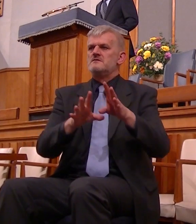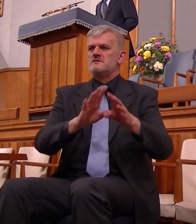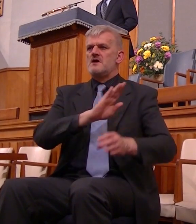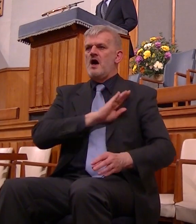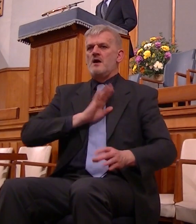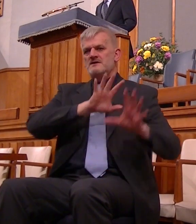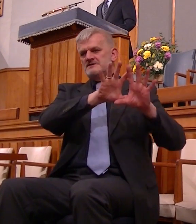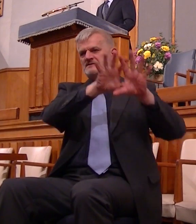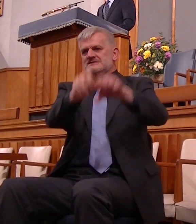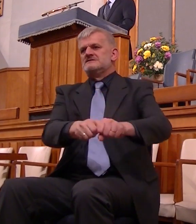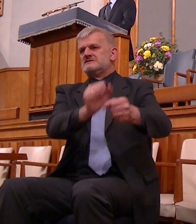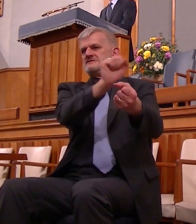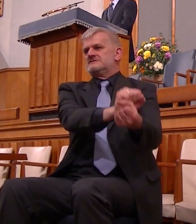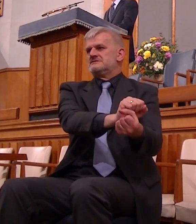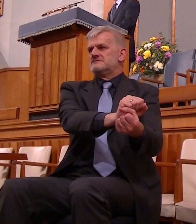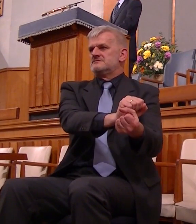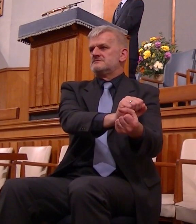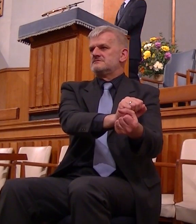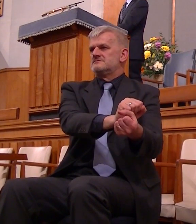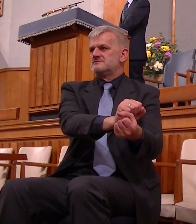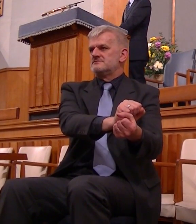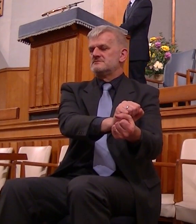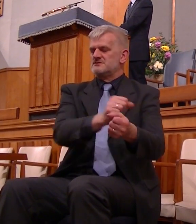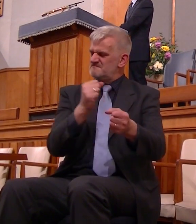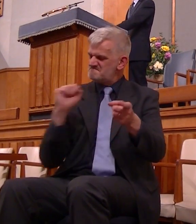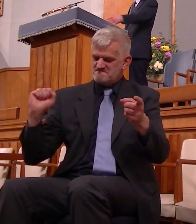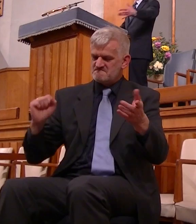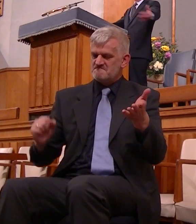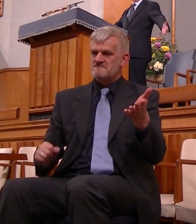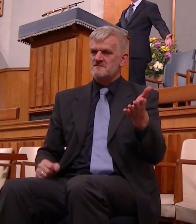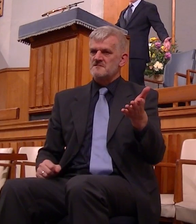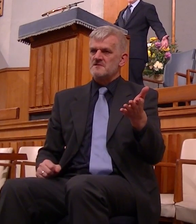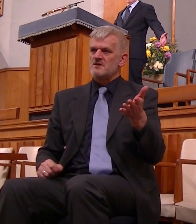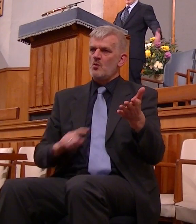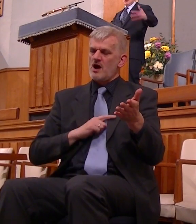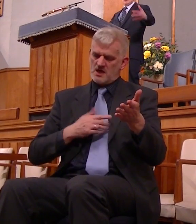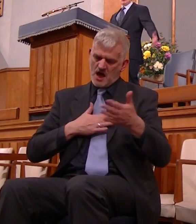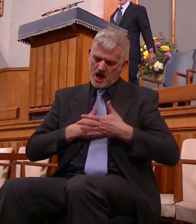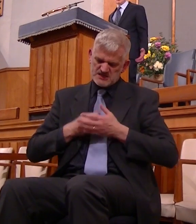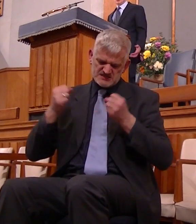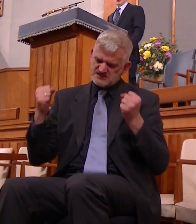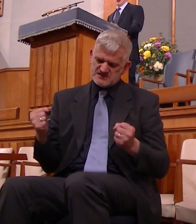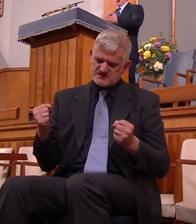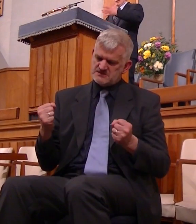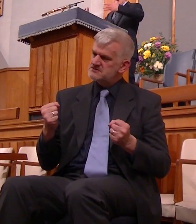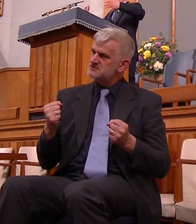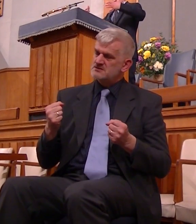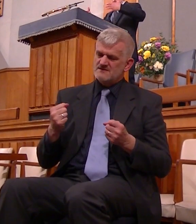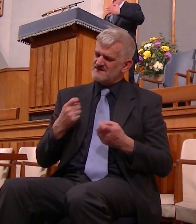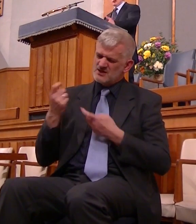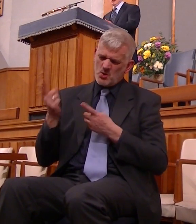and trouble and difficulty and won't repent our stubbornness I won't turn to God